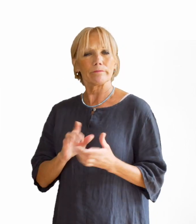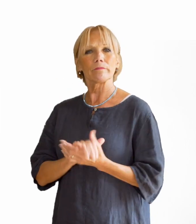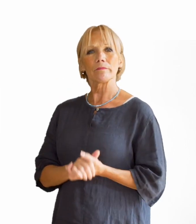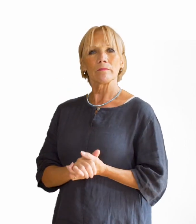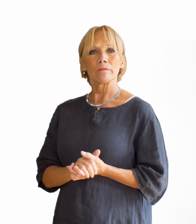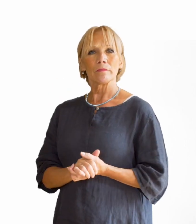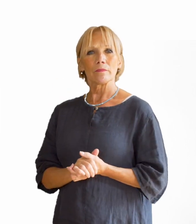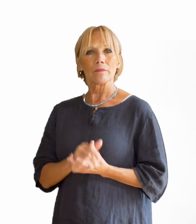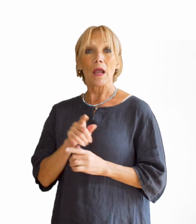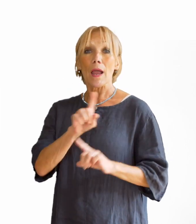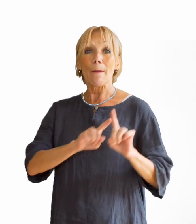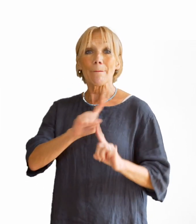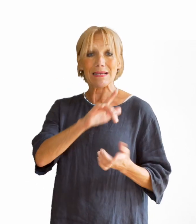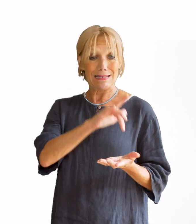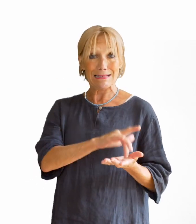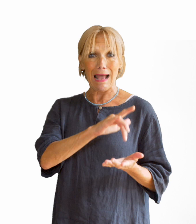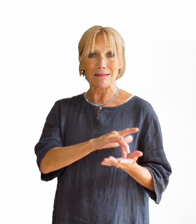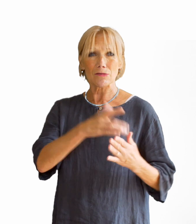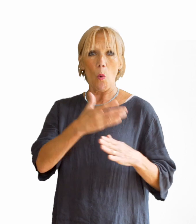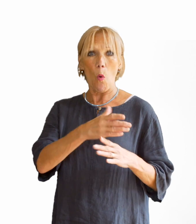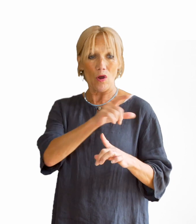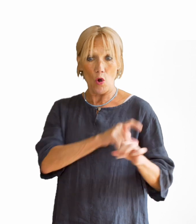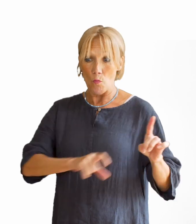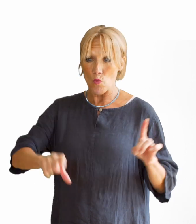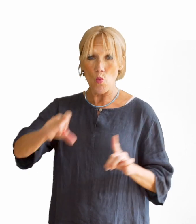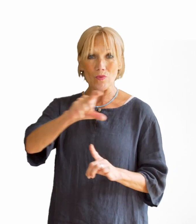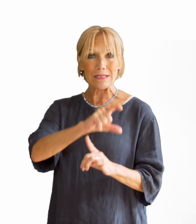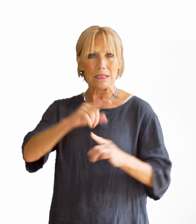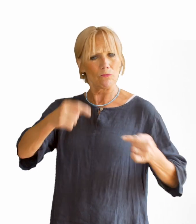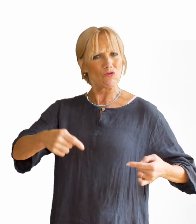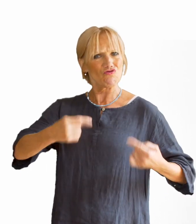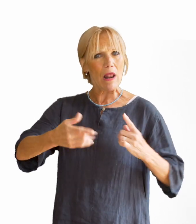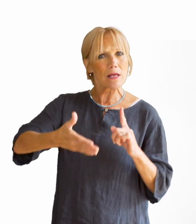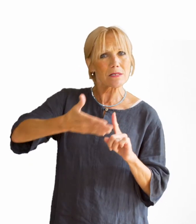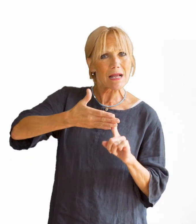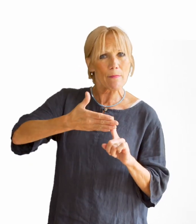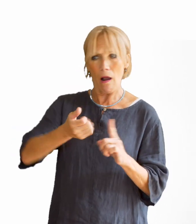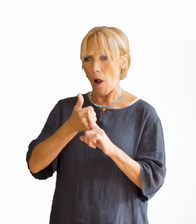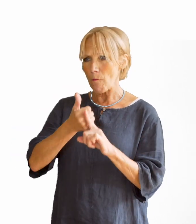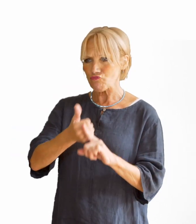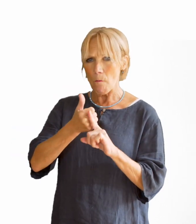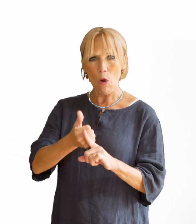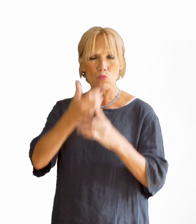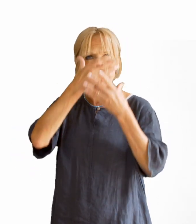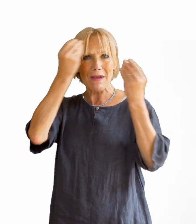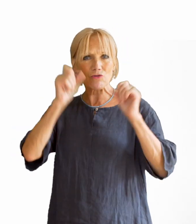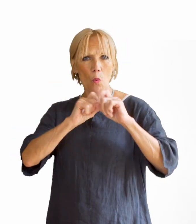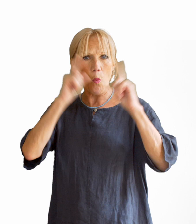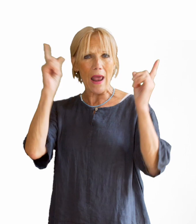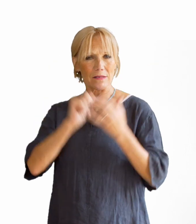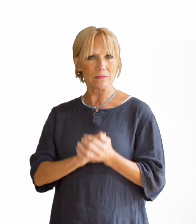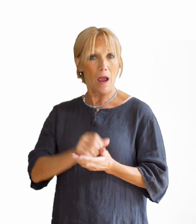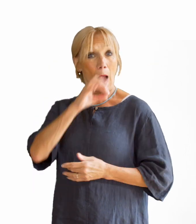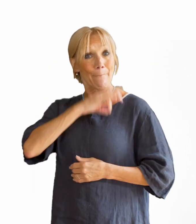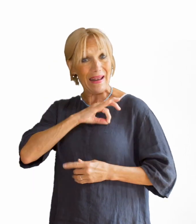We suggest meeting centres work in their communities to challenge stigma, promote dementia awareness, the benefits of an early